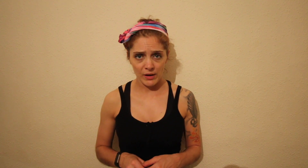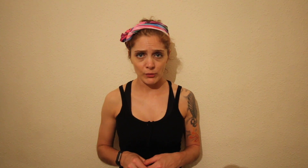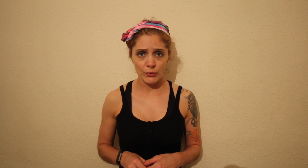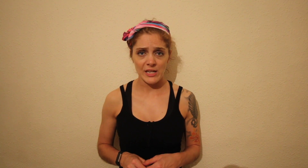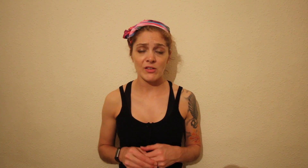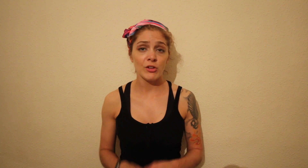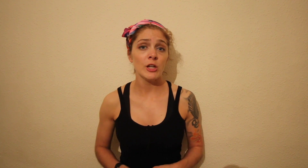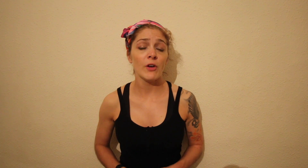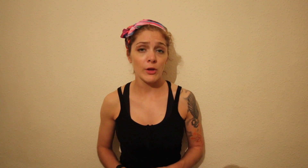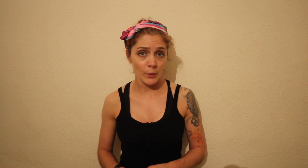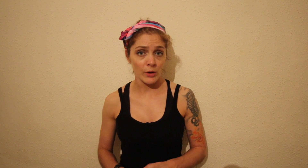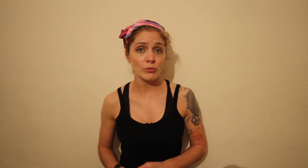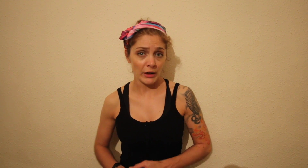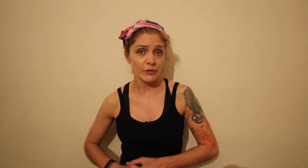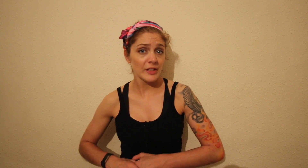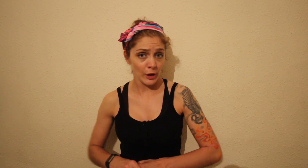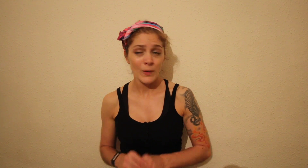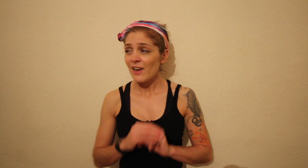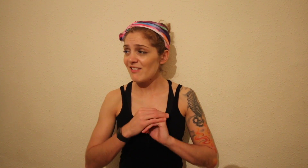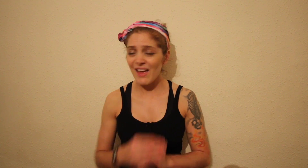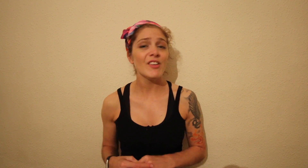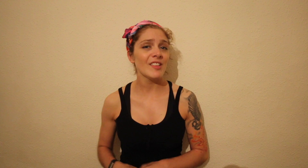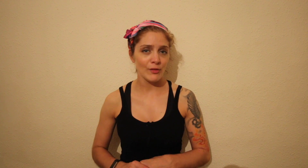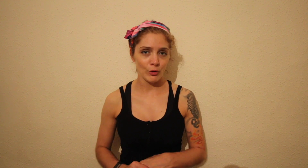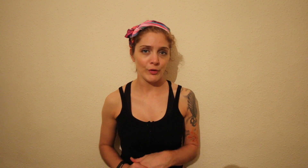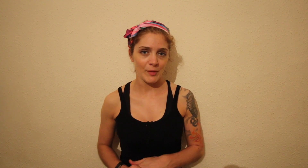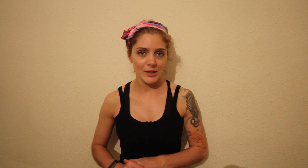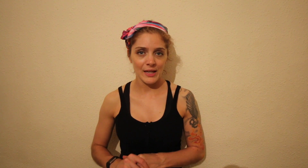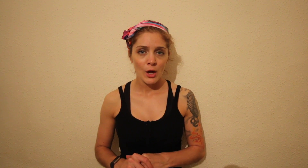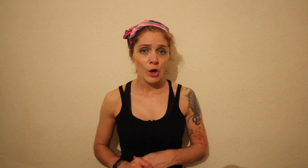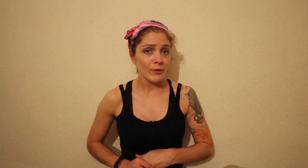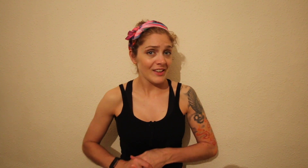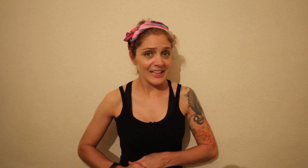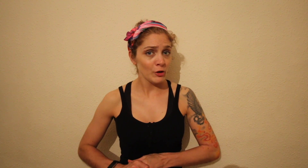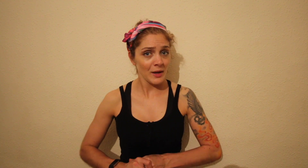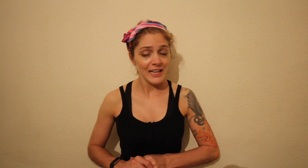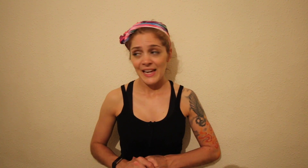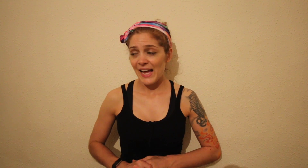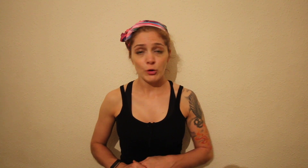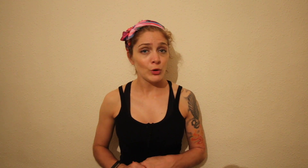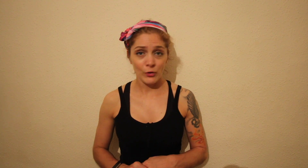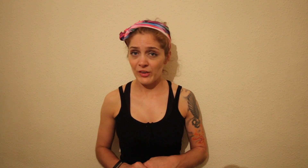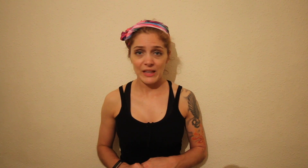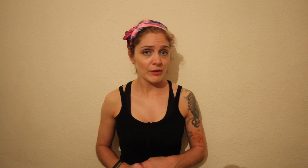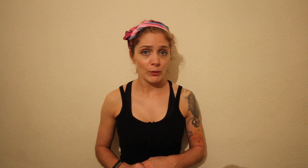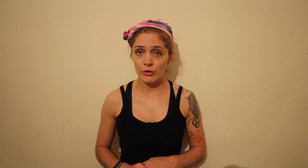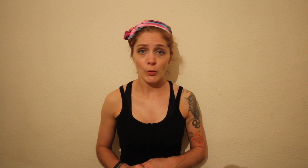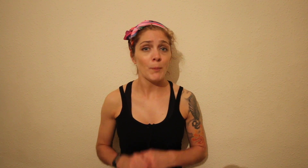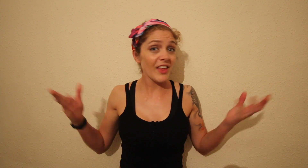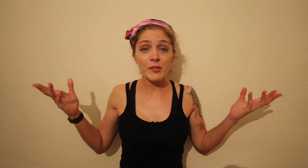personal trainers until you find the one right for you. Never settle for somebody who is taking your money and you are not seeing the results you want. So that